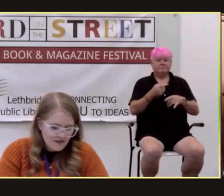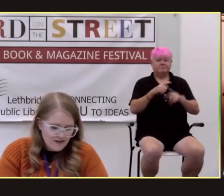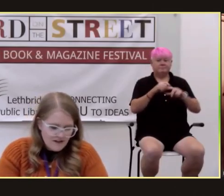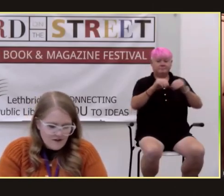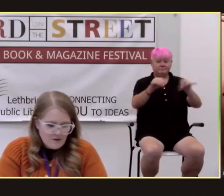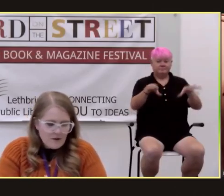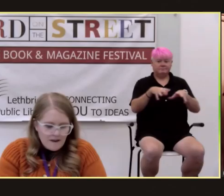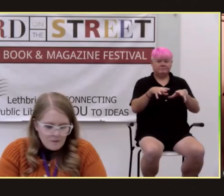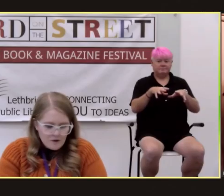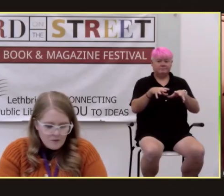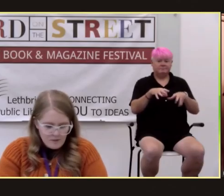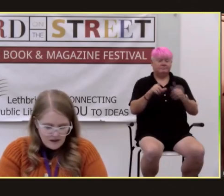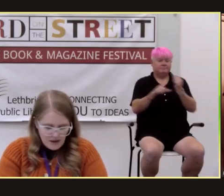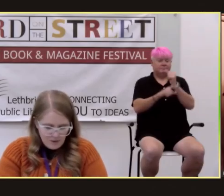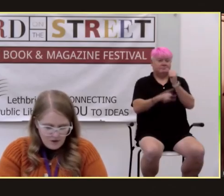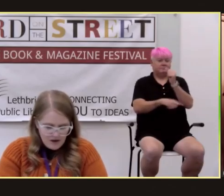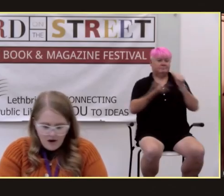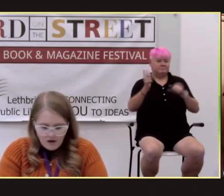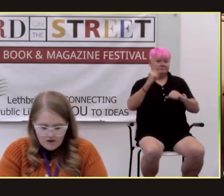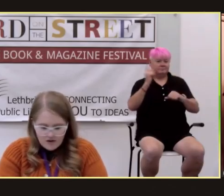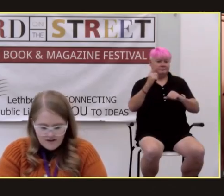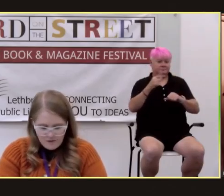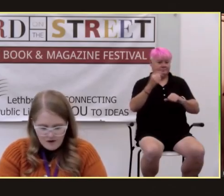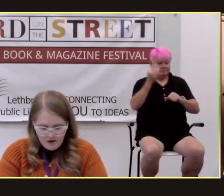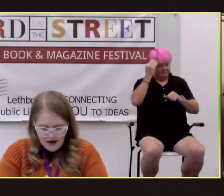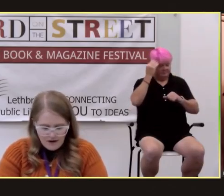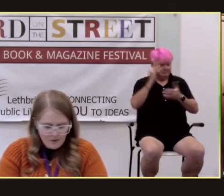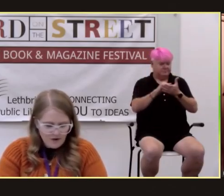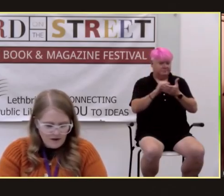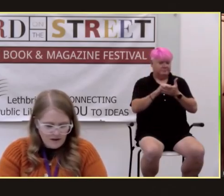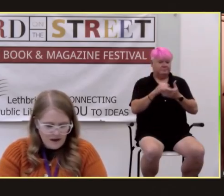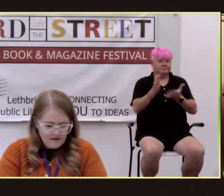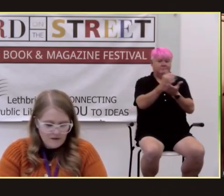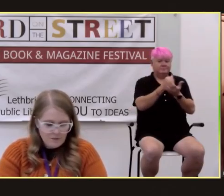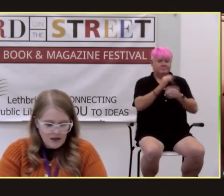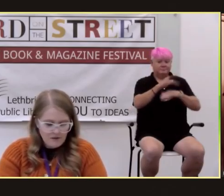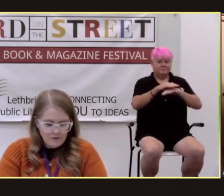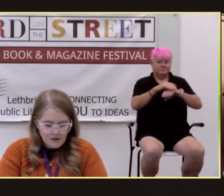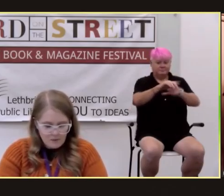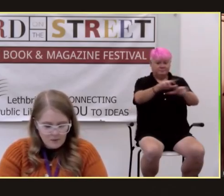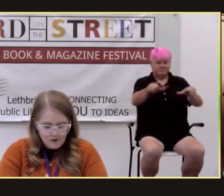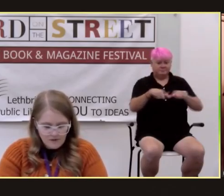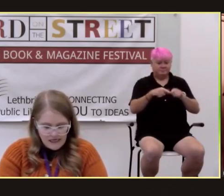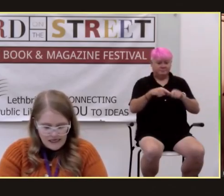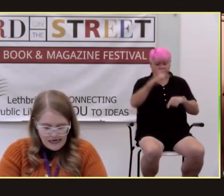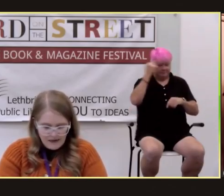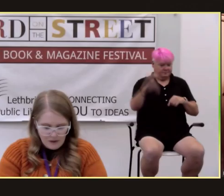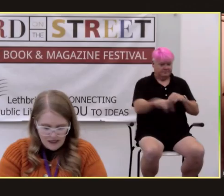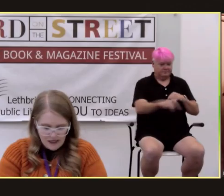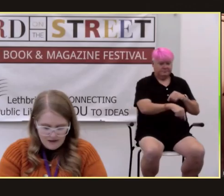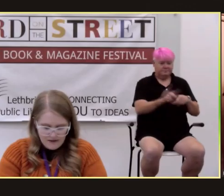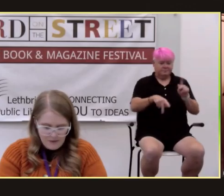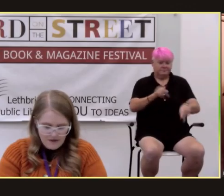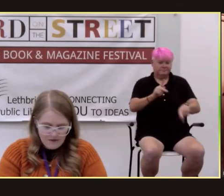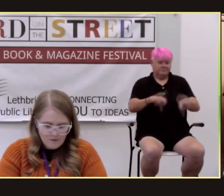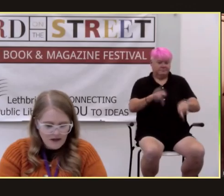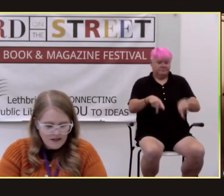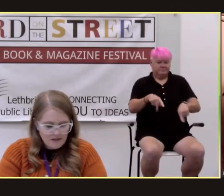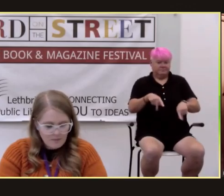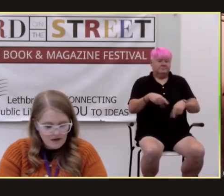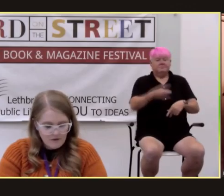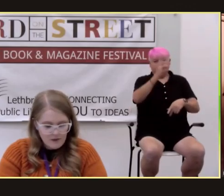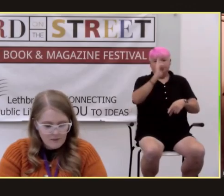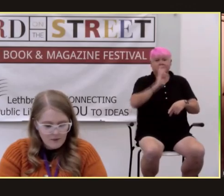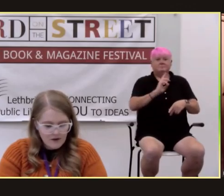so the lethbridge public library acknowledges that we are gathered on the lands of the blackfoot people of the canadian plains and pays respect